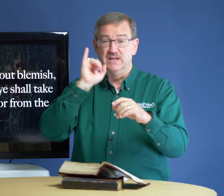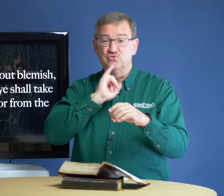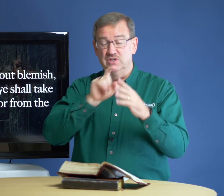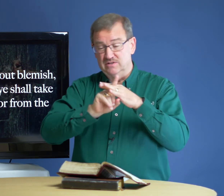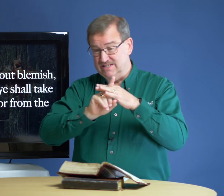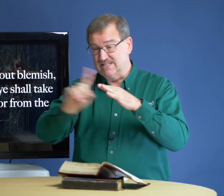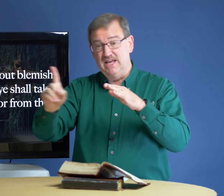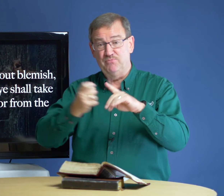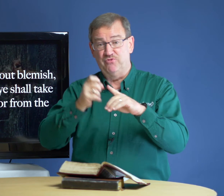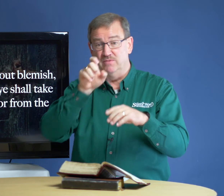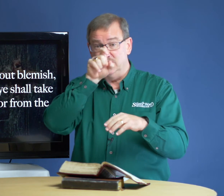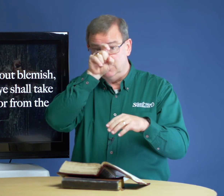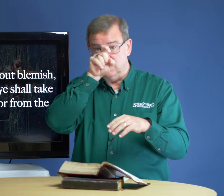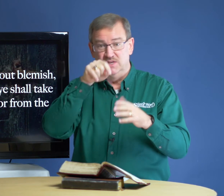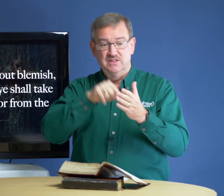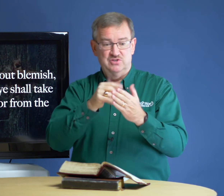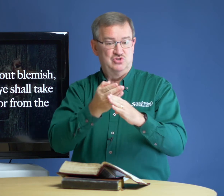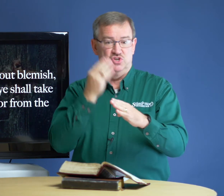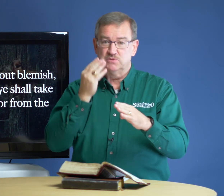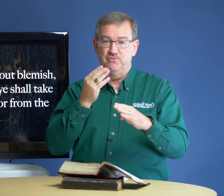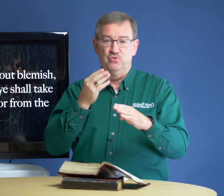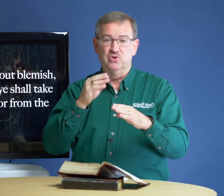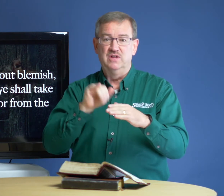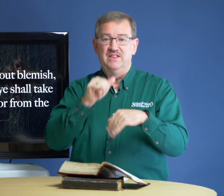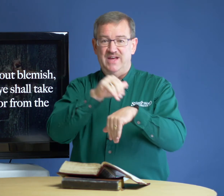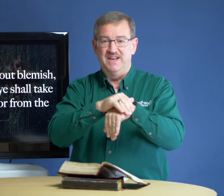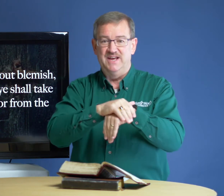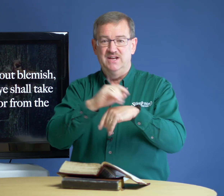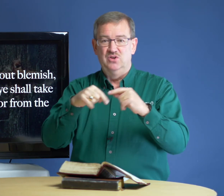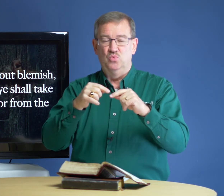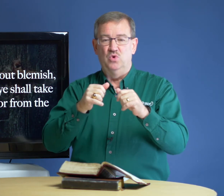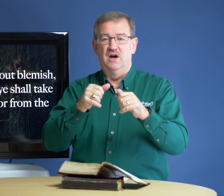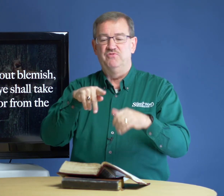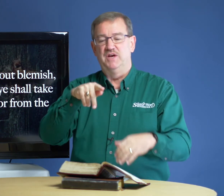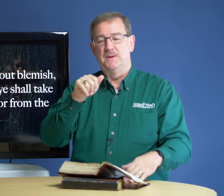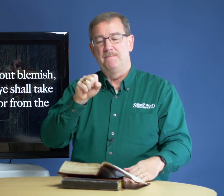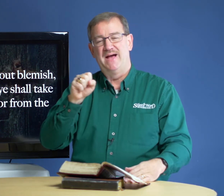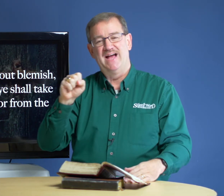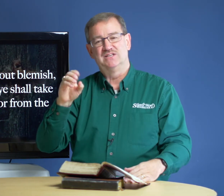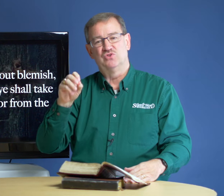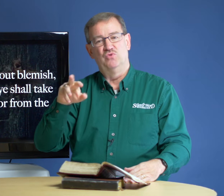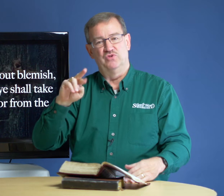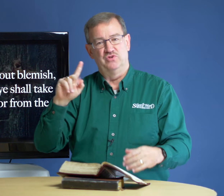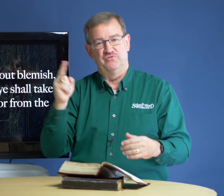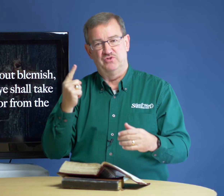Israel escaped from Egypt. This is just before that night of the Passover, the first